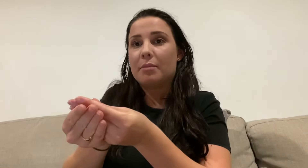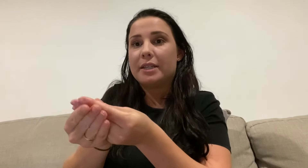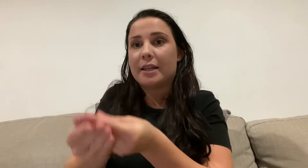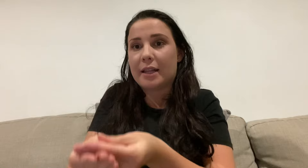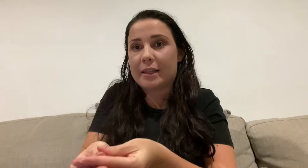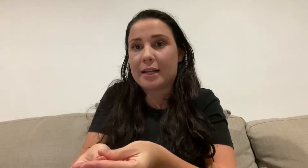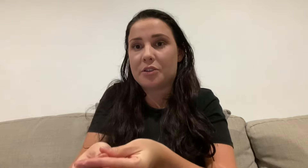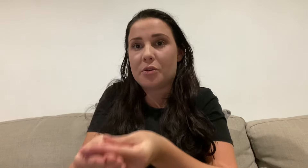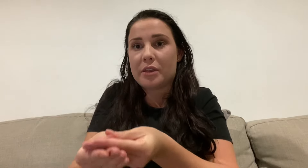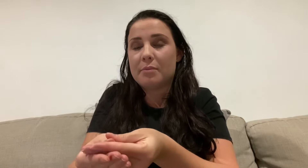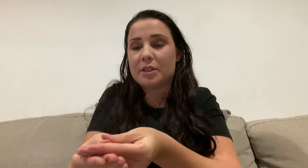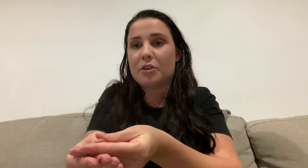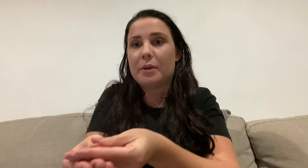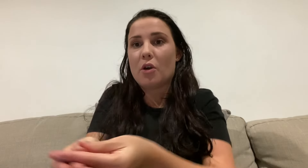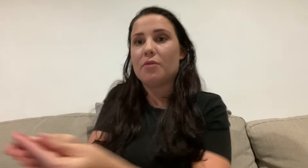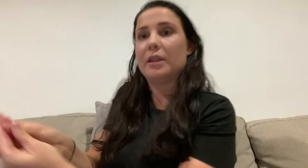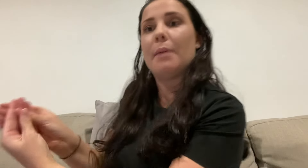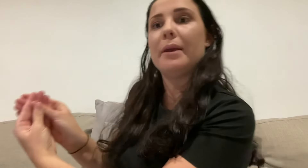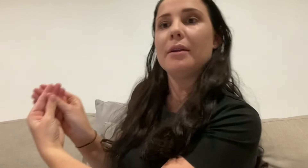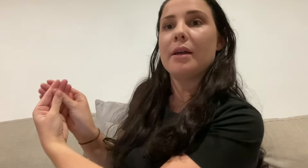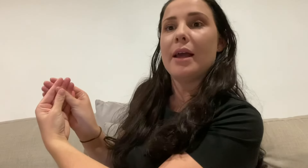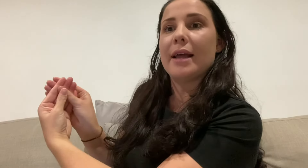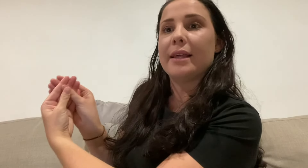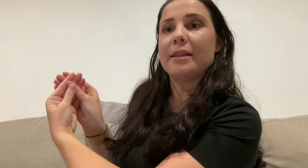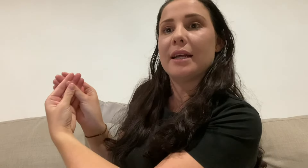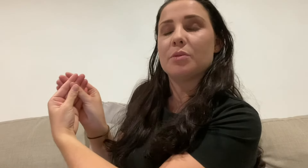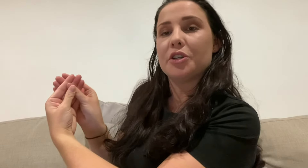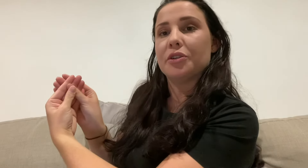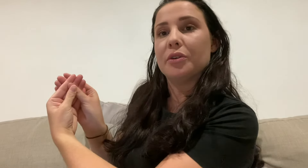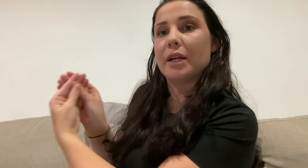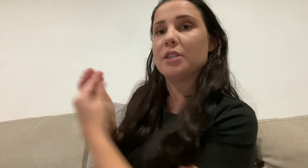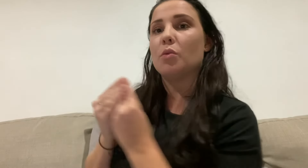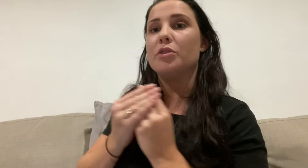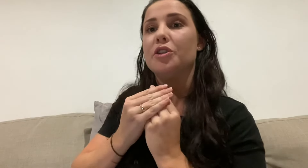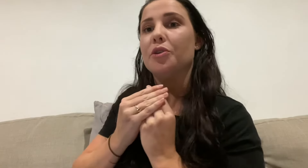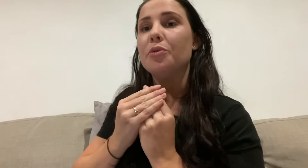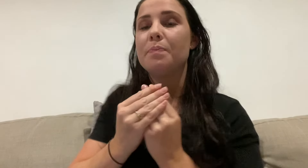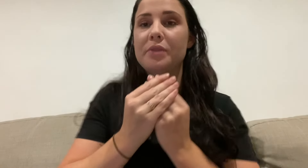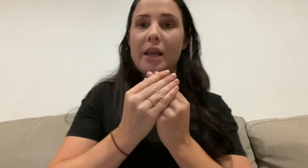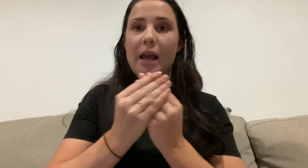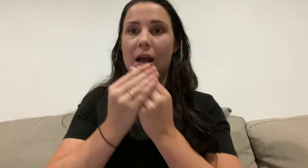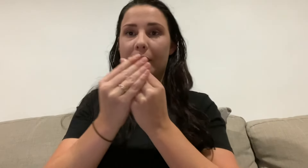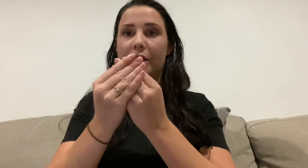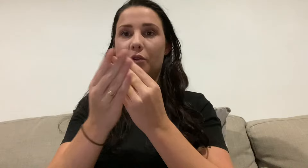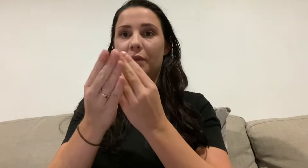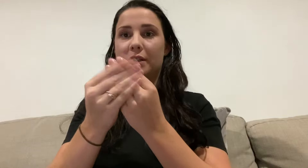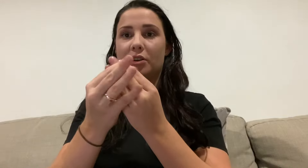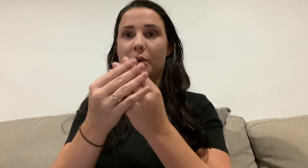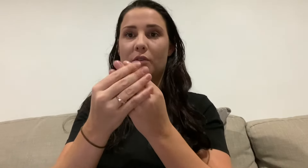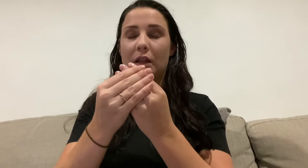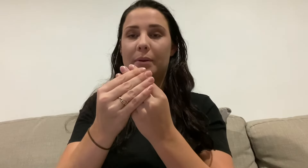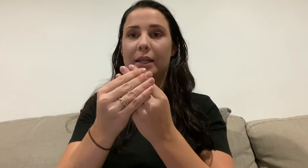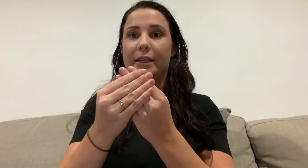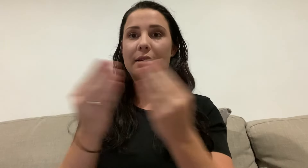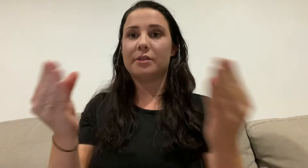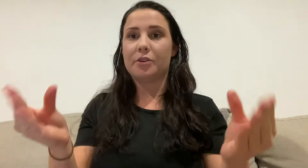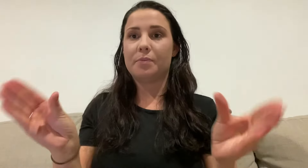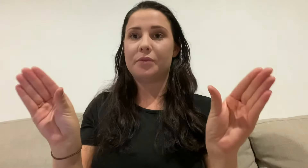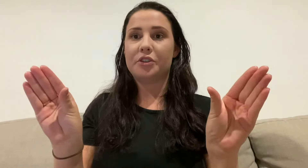together like that. So your thumbs are going to be overlapping at the end. That's what it should look like towards you. Um, and then your fingers going to be overlapping like that. So just